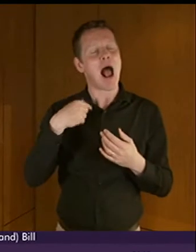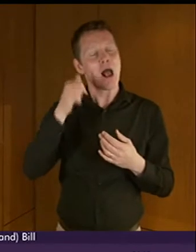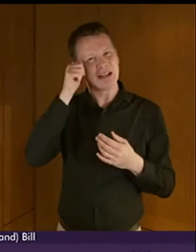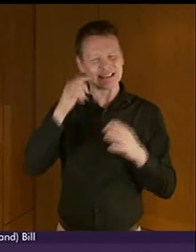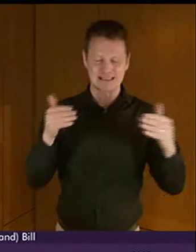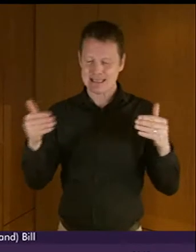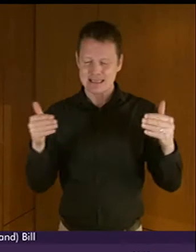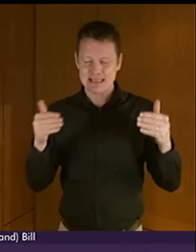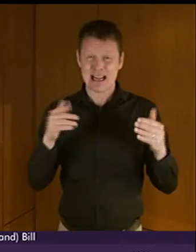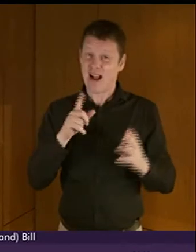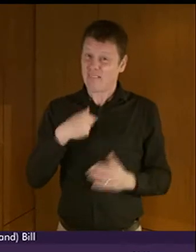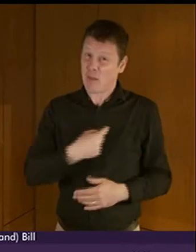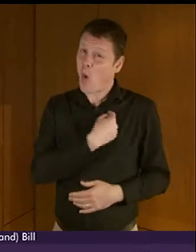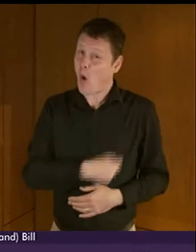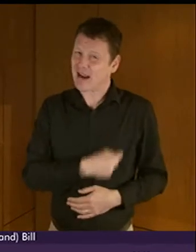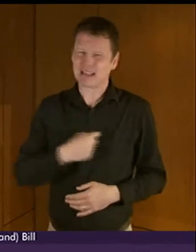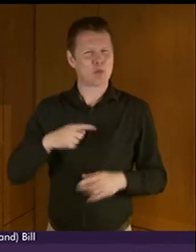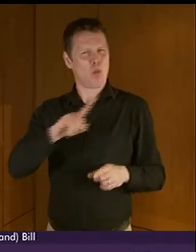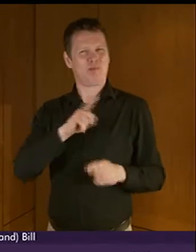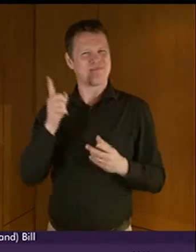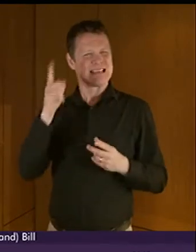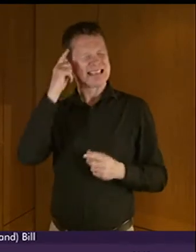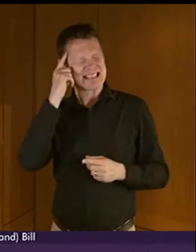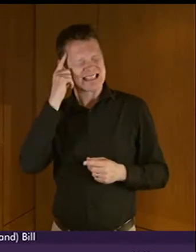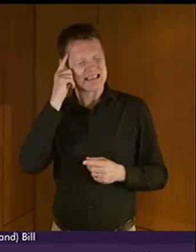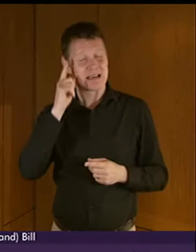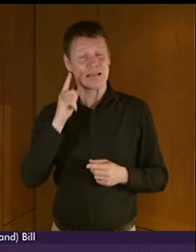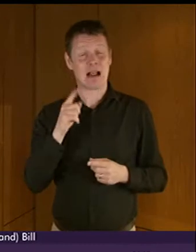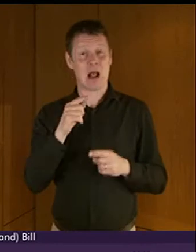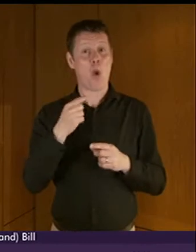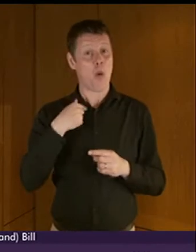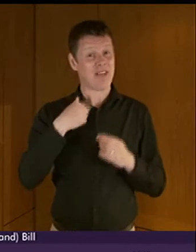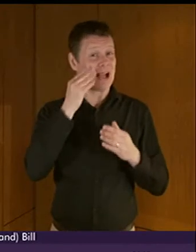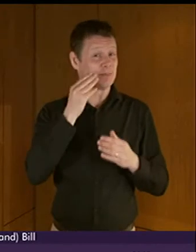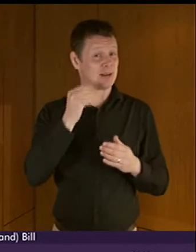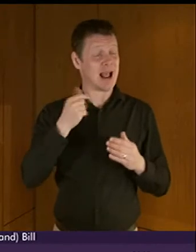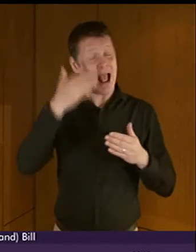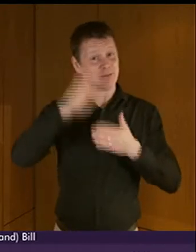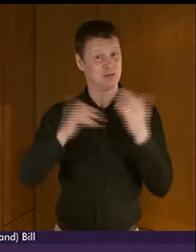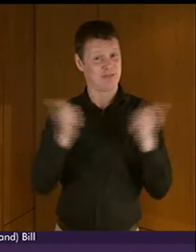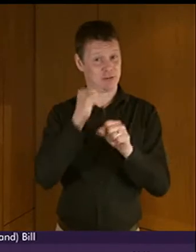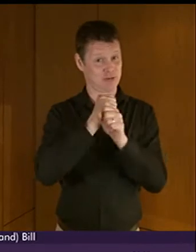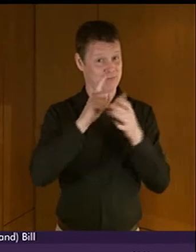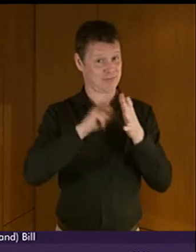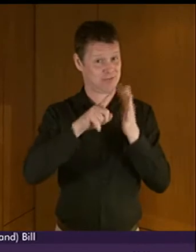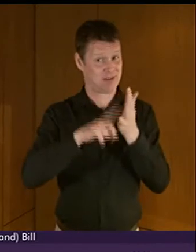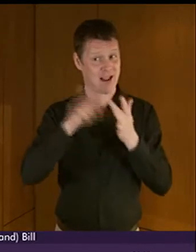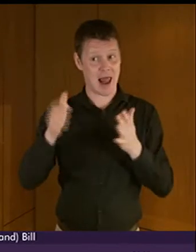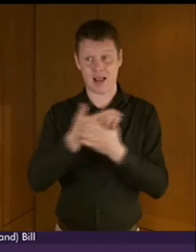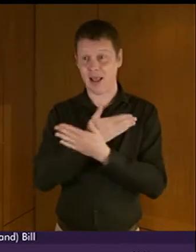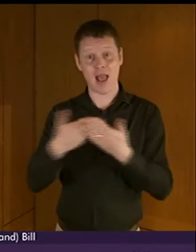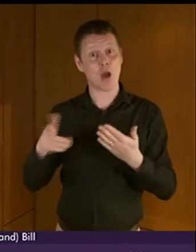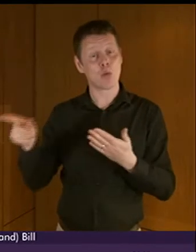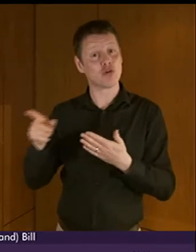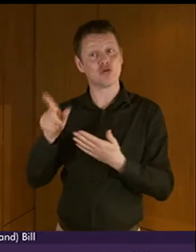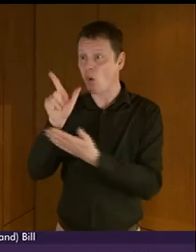is simply if I can be honest because the experience of the Gaelic language legislation important although that has been